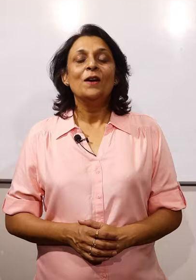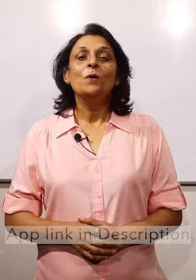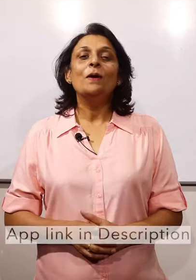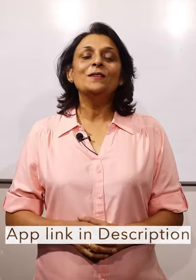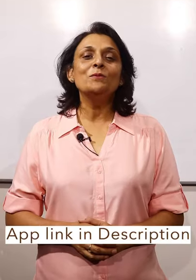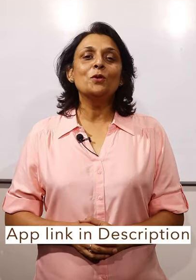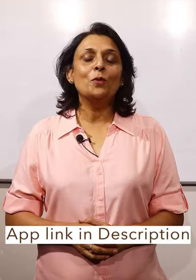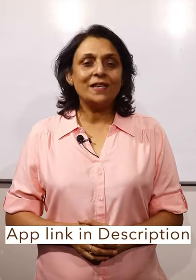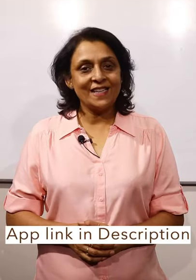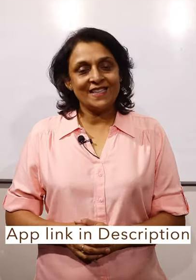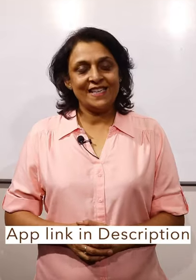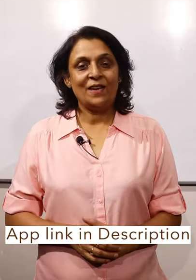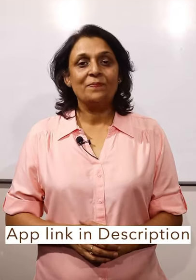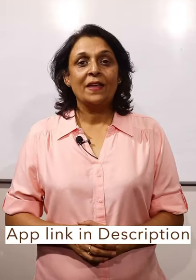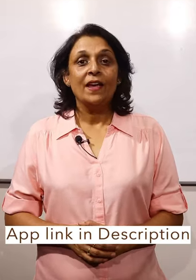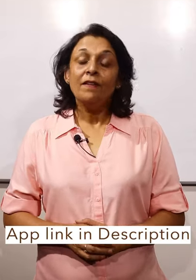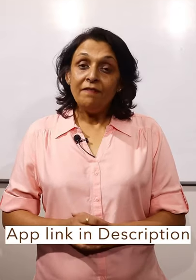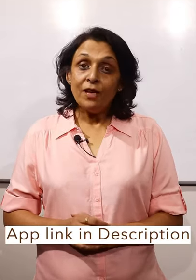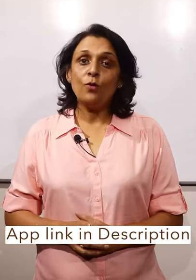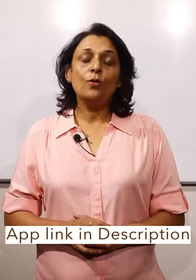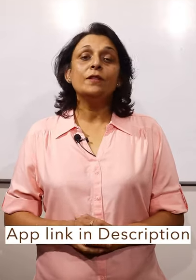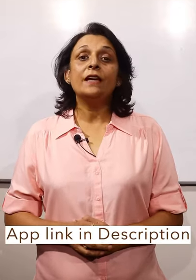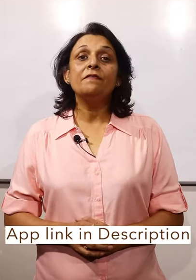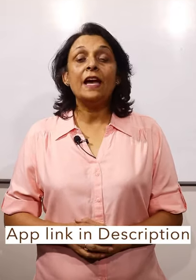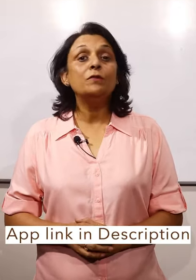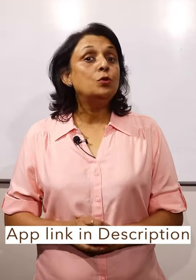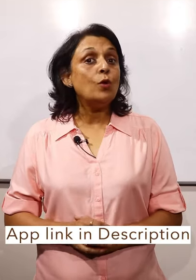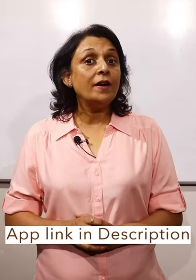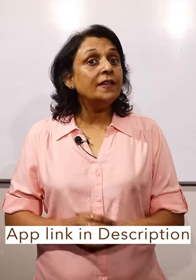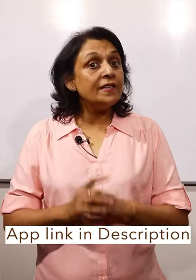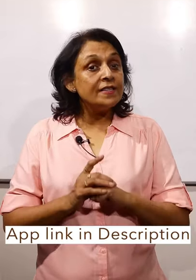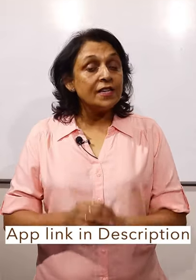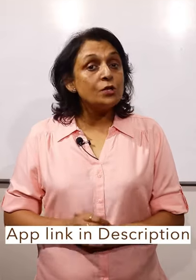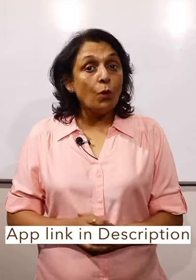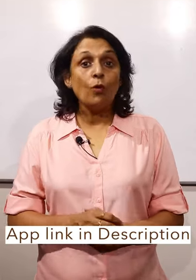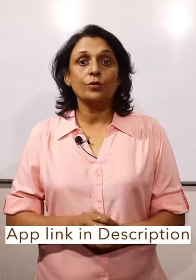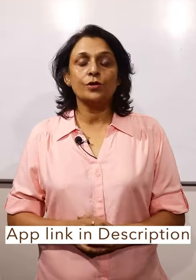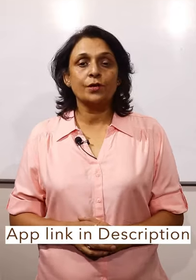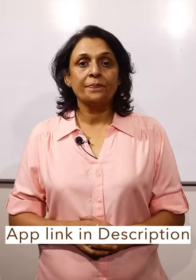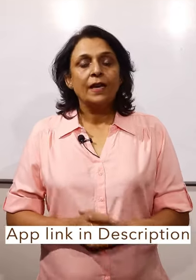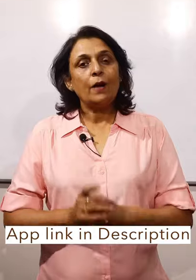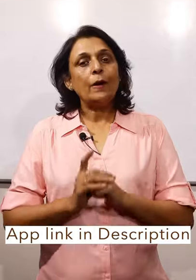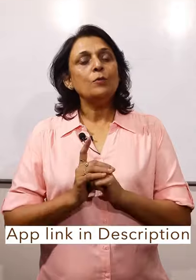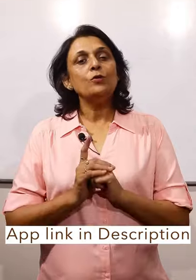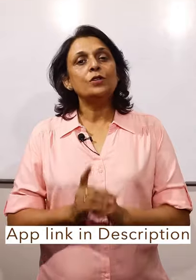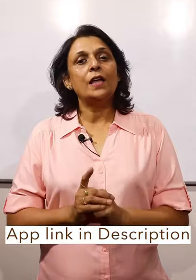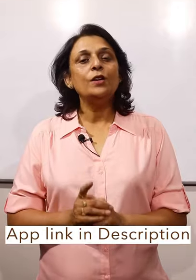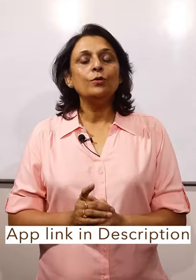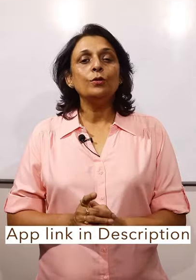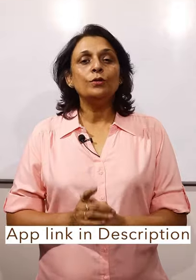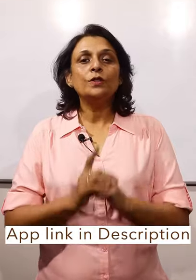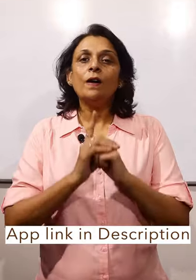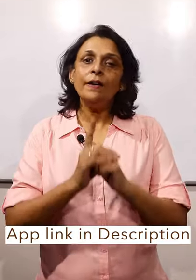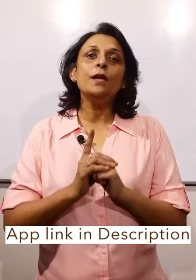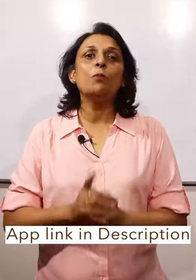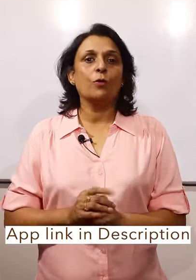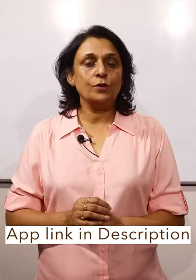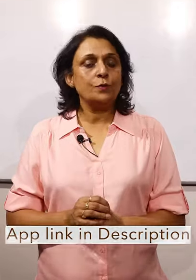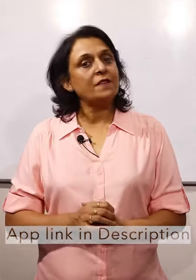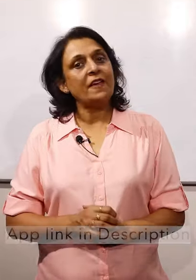Welcome to Quick 60. We know that we have 206 bones. Now I'm going to tell you 30 bones which are very